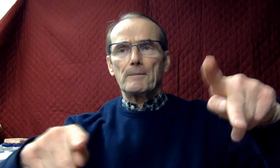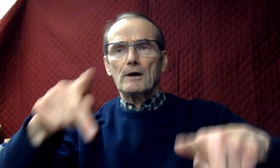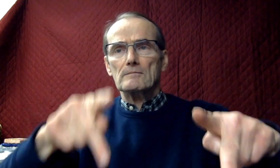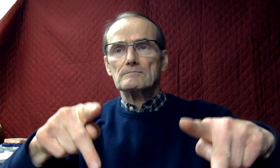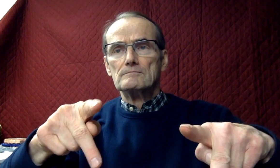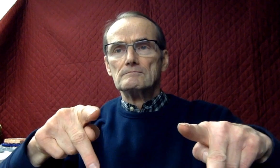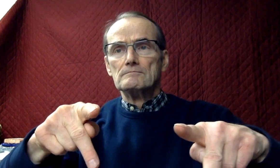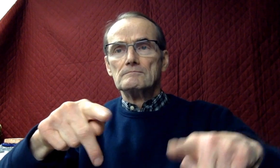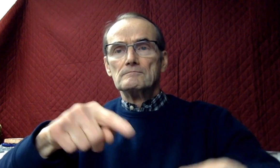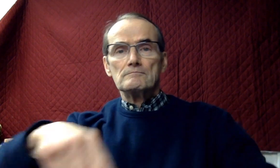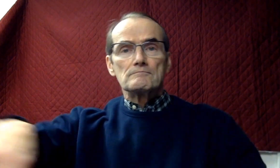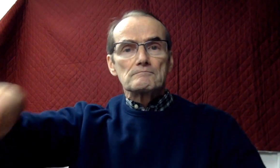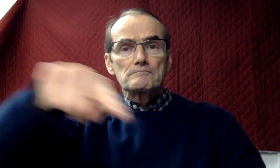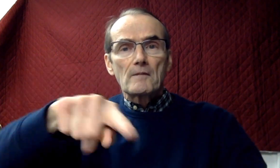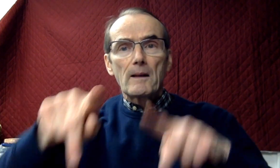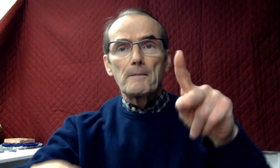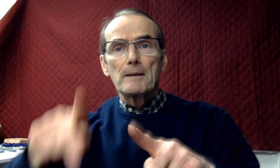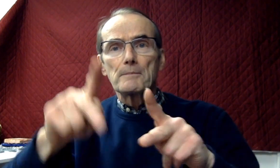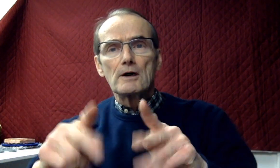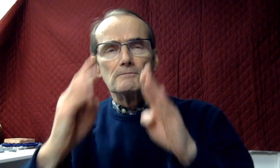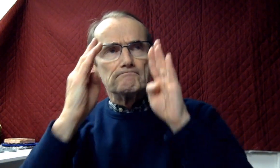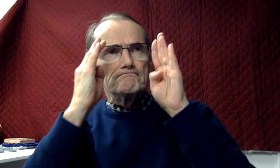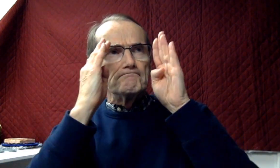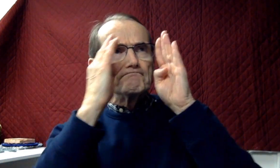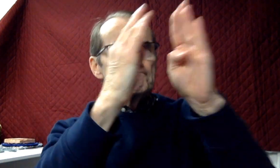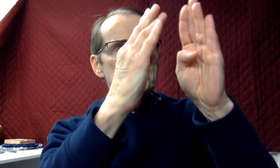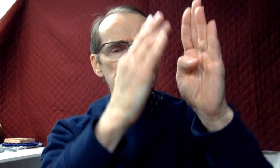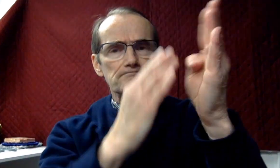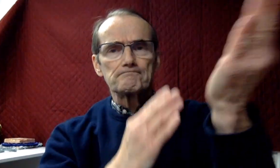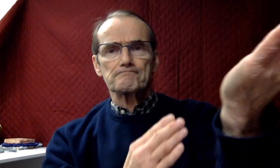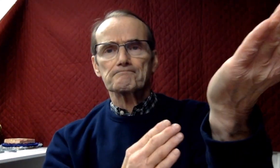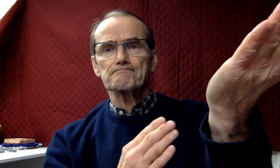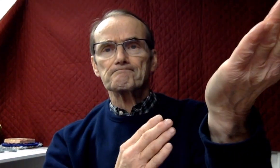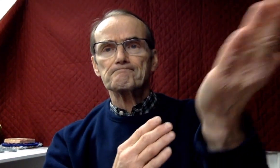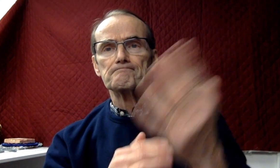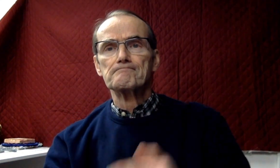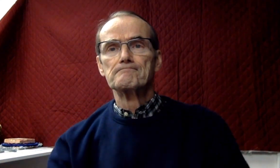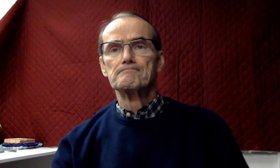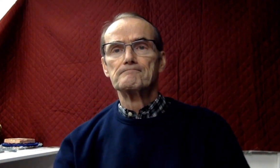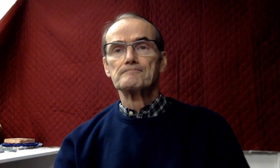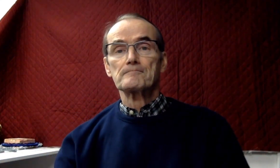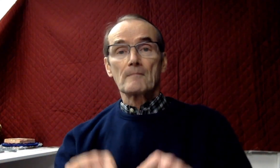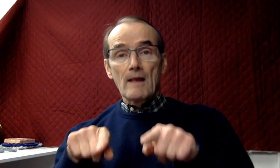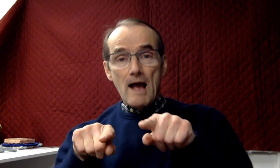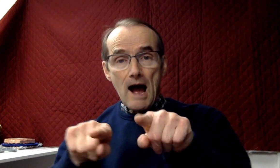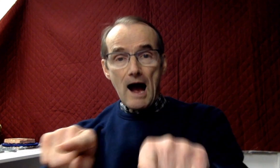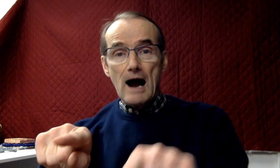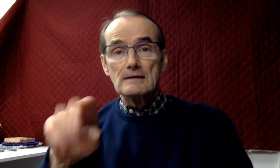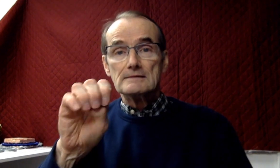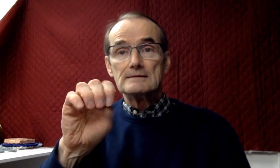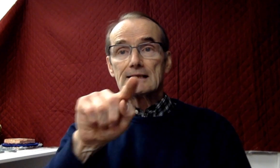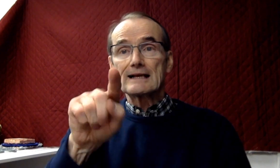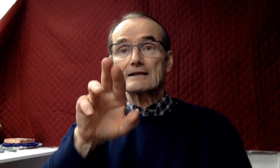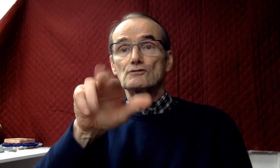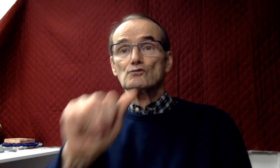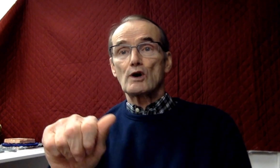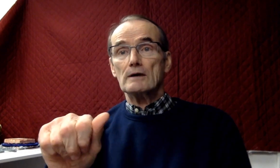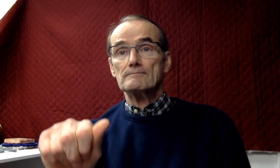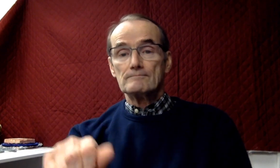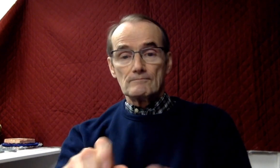He opened the scroll so that all the people might see it, for he